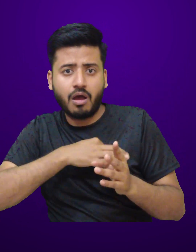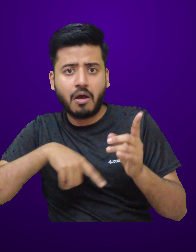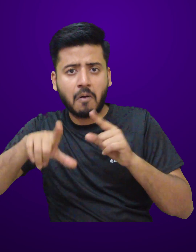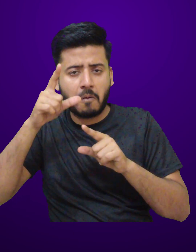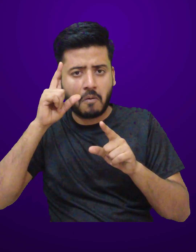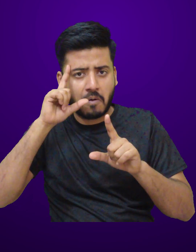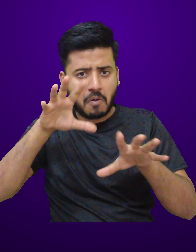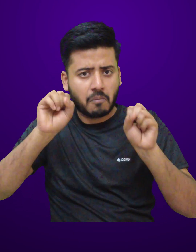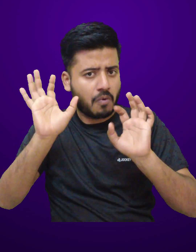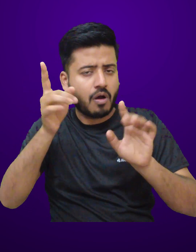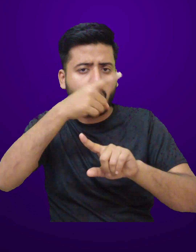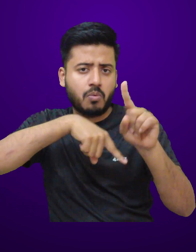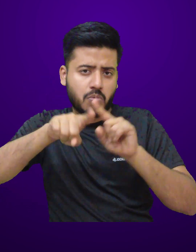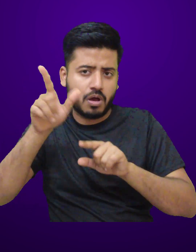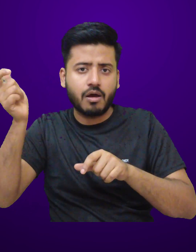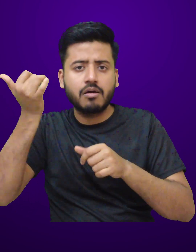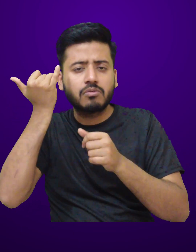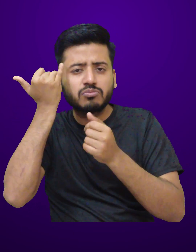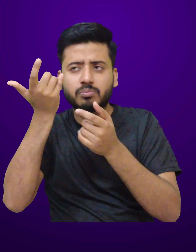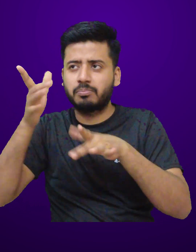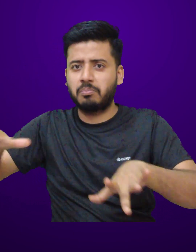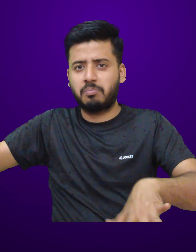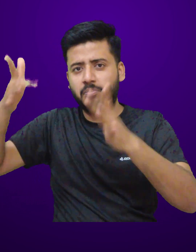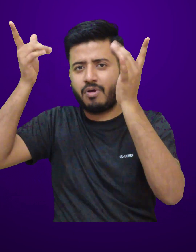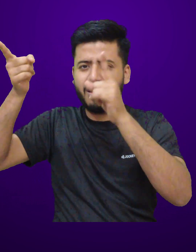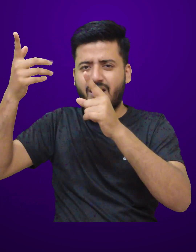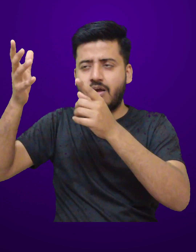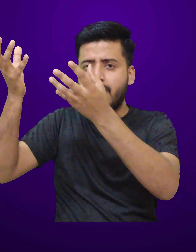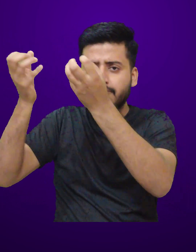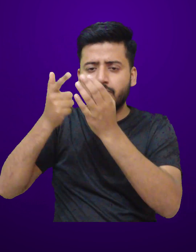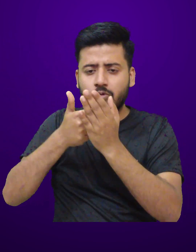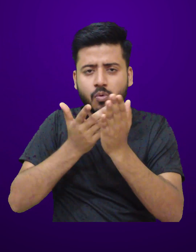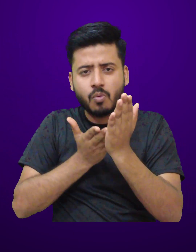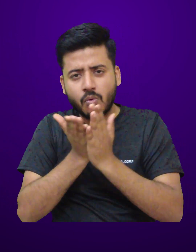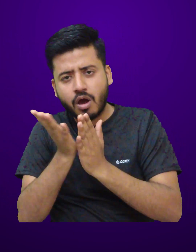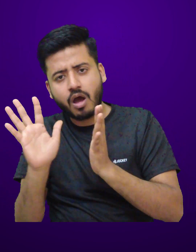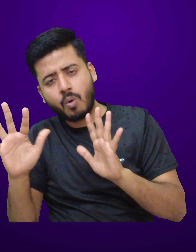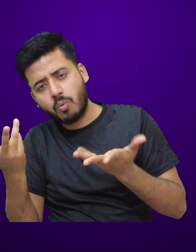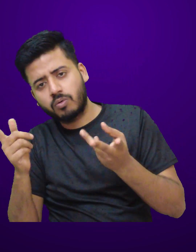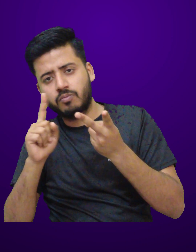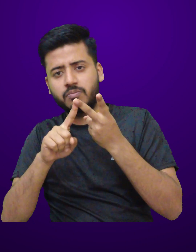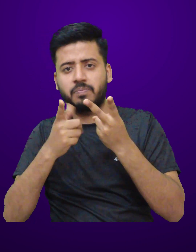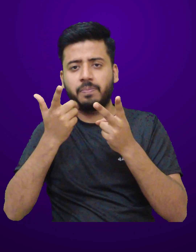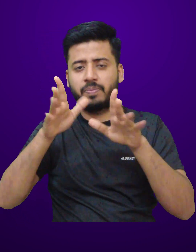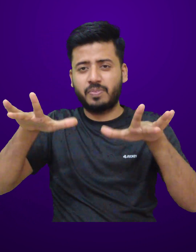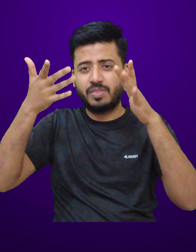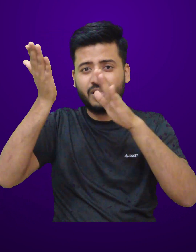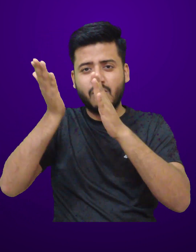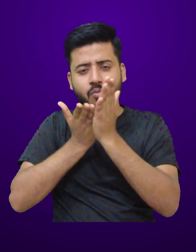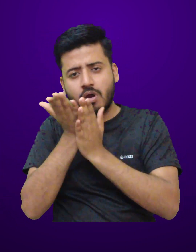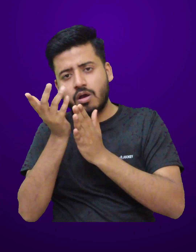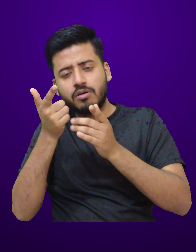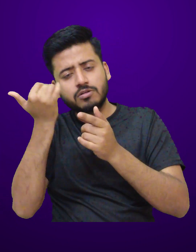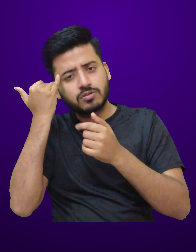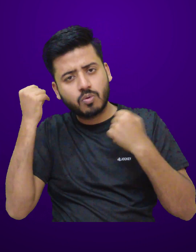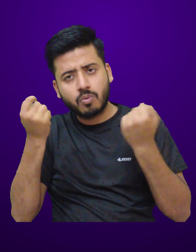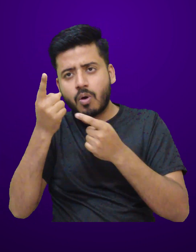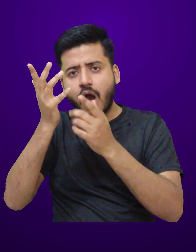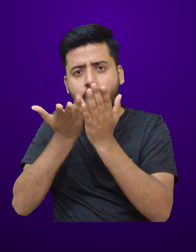known as lontar. Palmyra tree parts. The ash from burning the spadix, flower stalk, of the tree is used